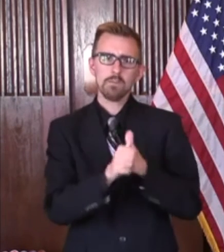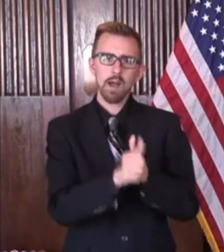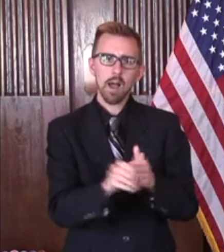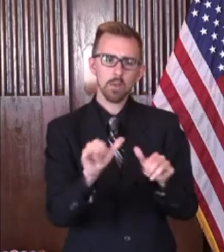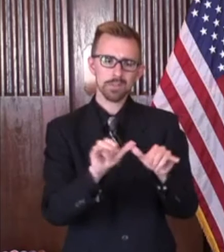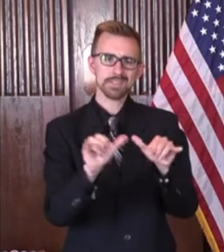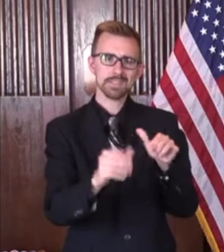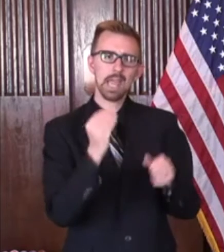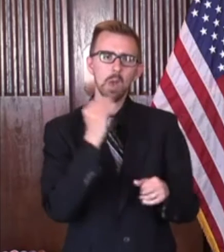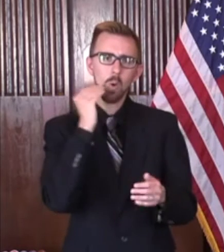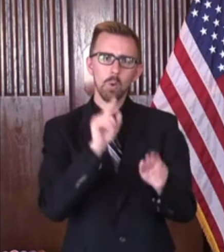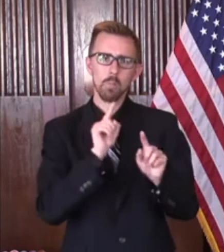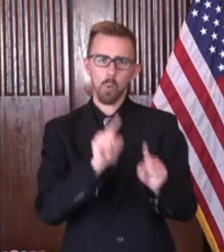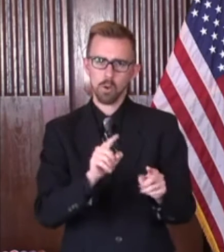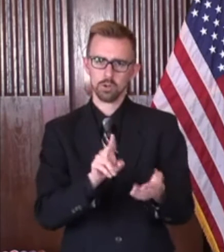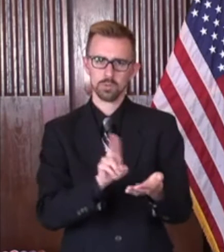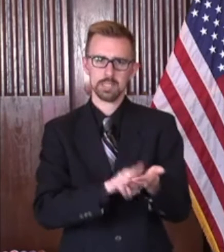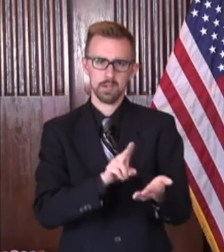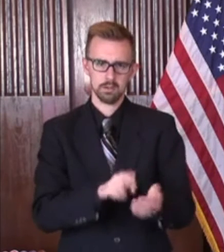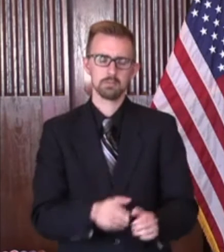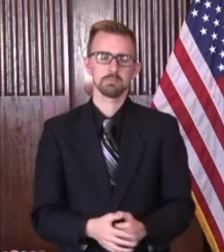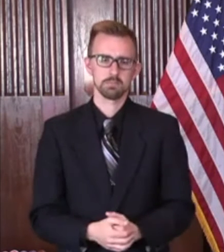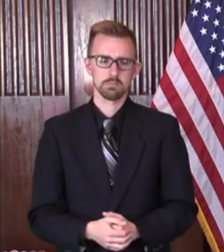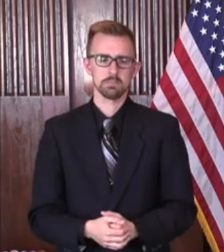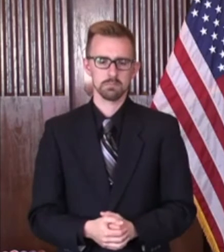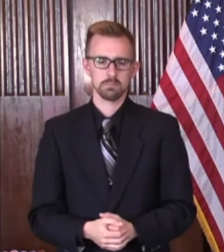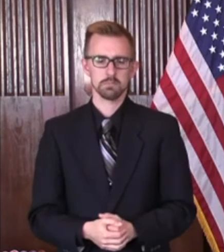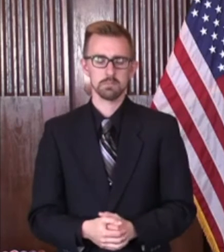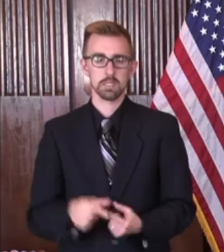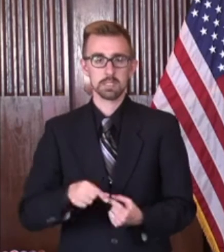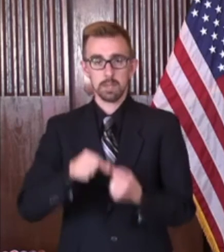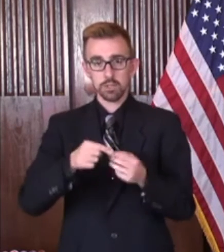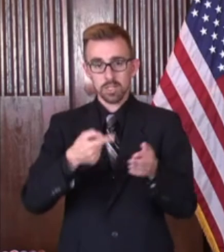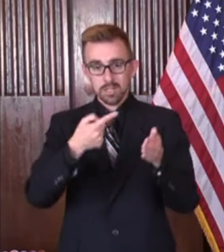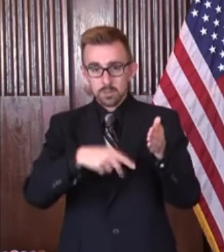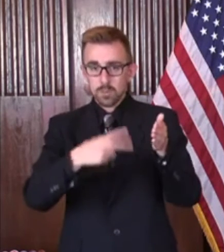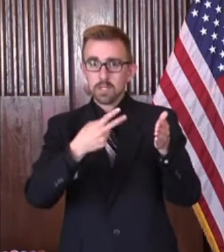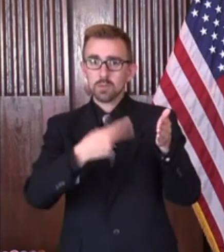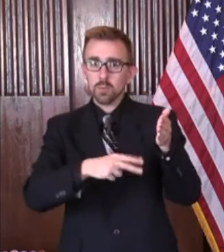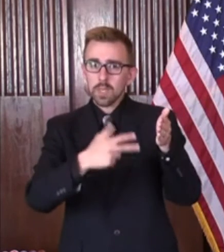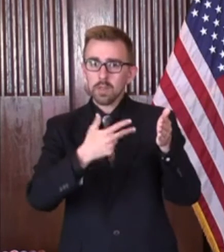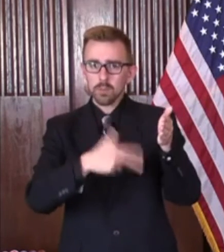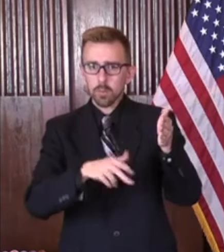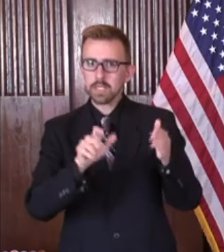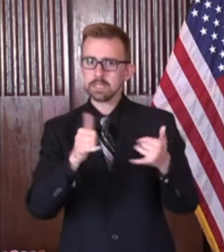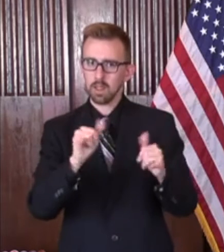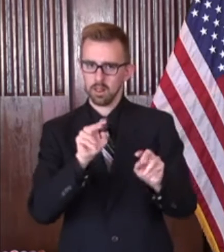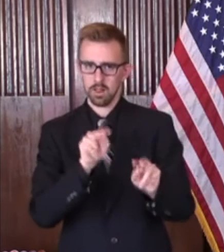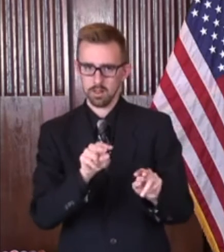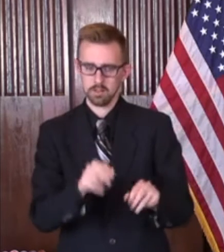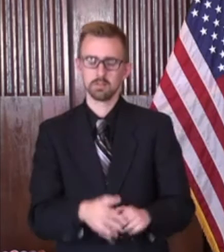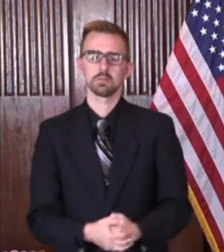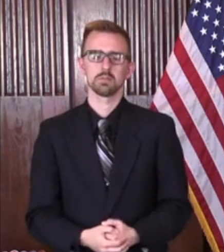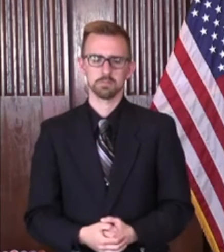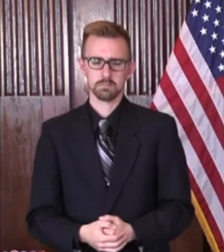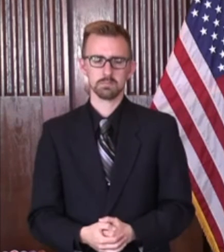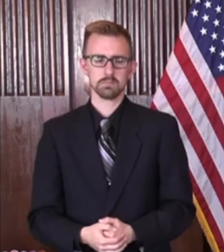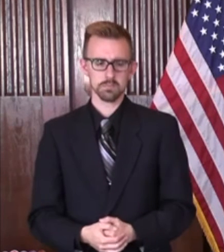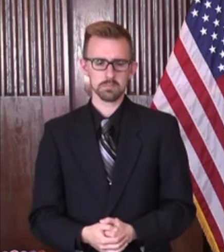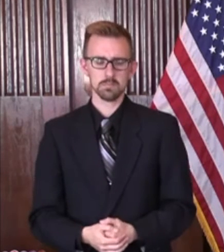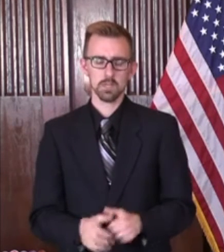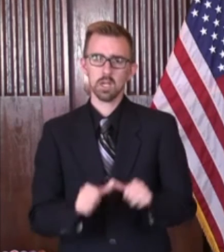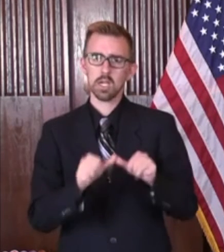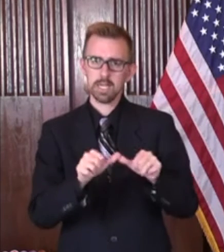stay-at-home Missouri order, especially in the next couple of weeks. So please, continue